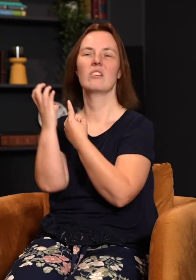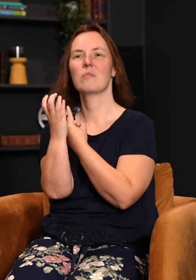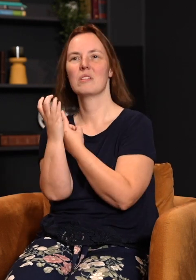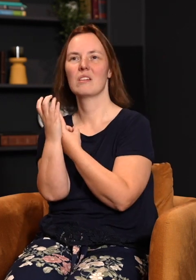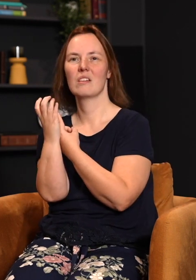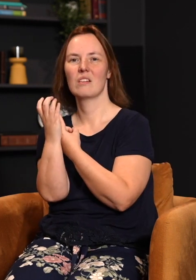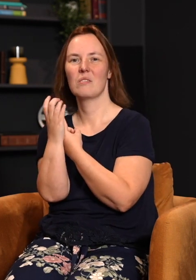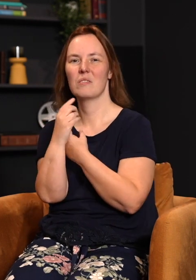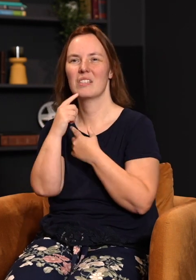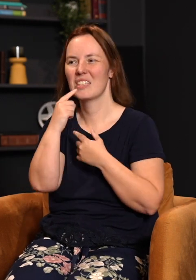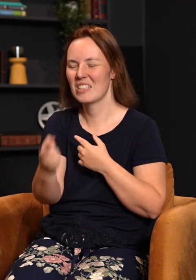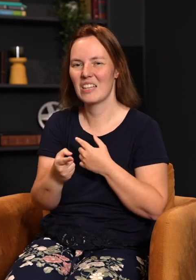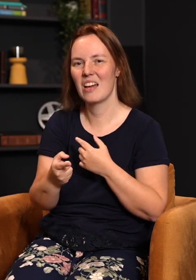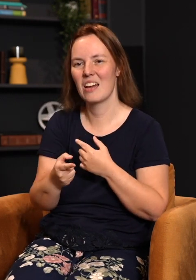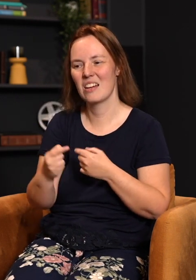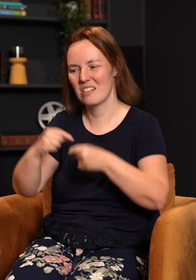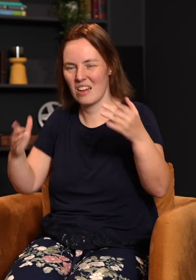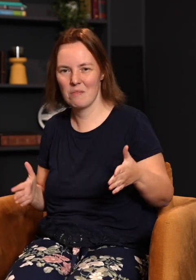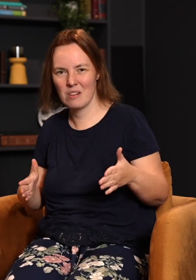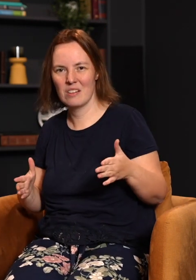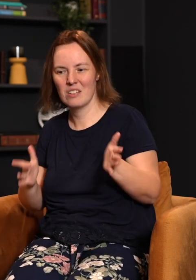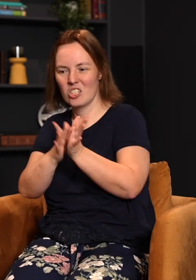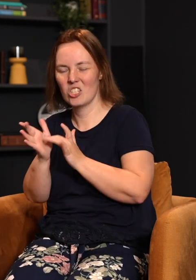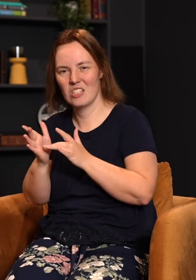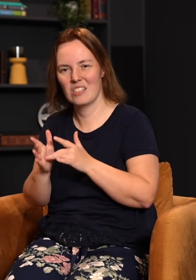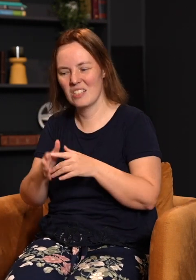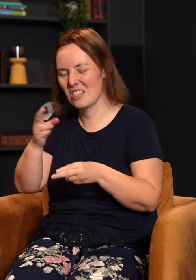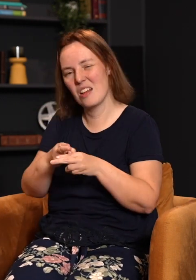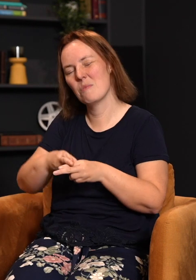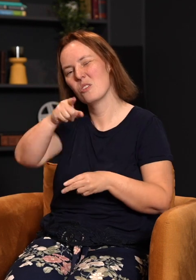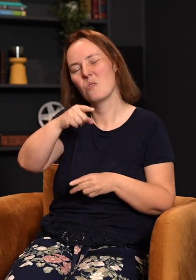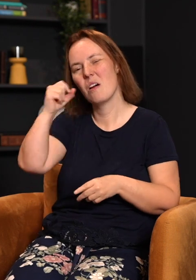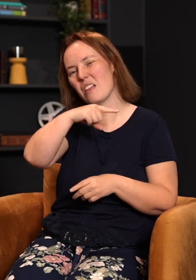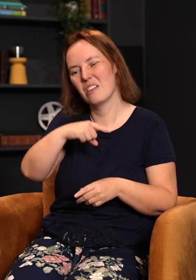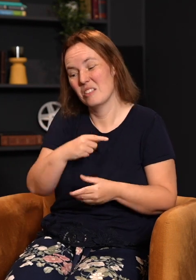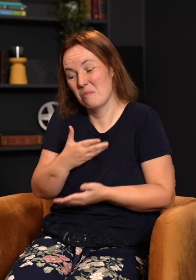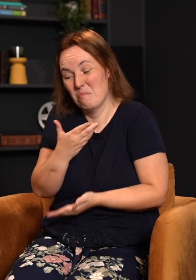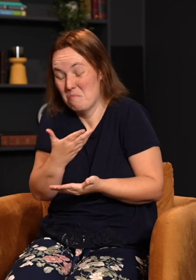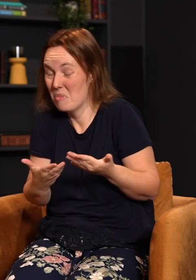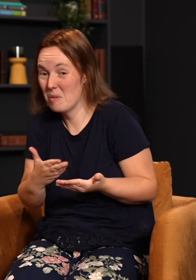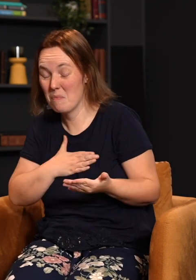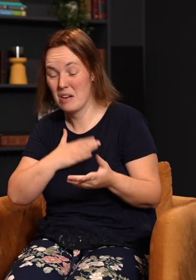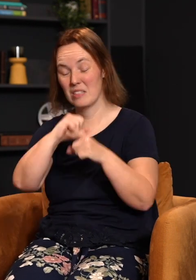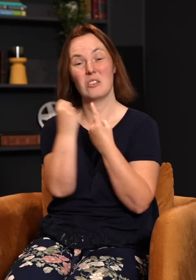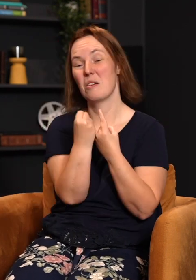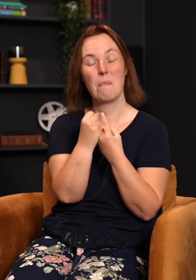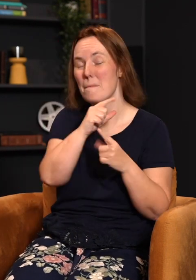to agree with what the enemy is saying, we still say, enemy, in Jesus' name, you are a liar. This may be my situation right now, but this